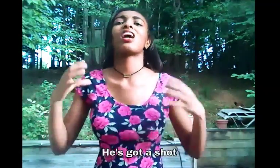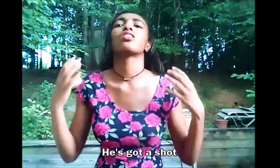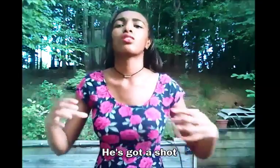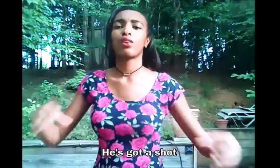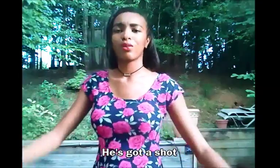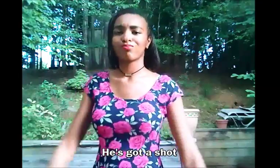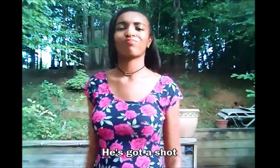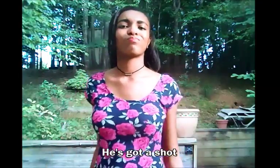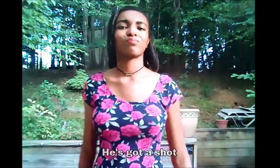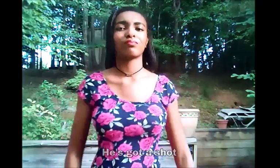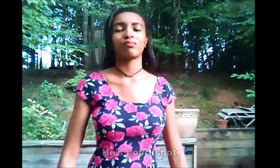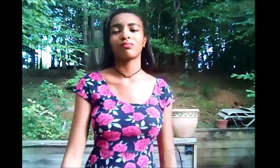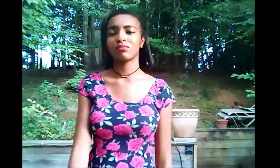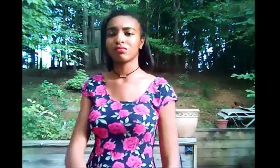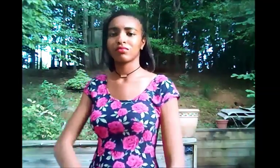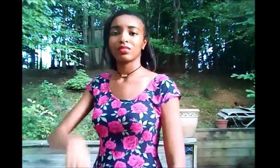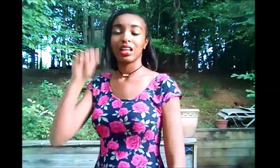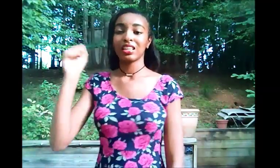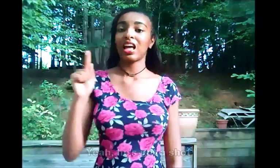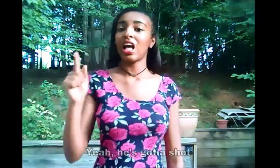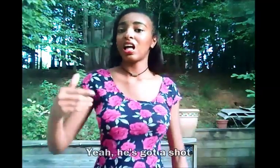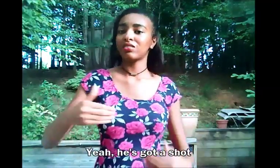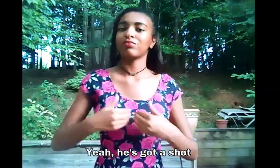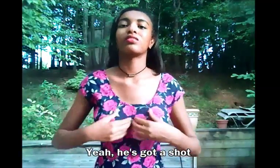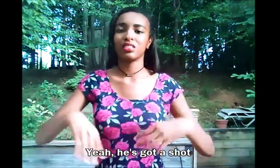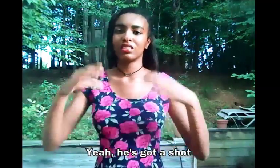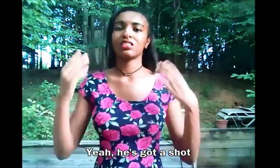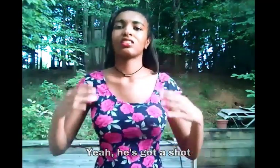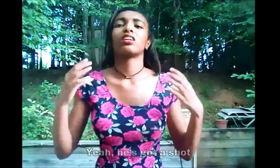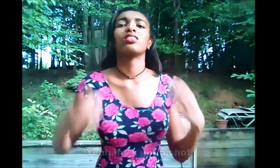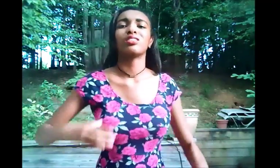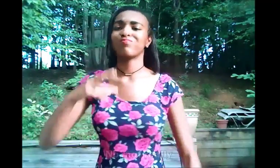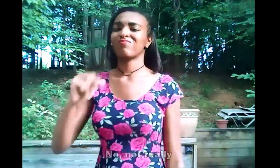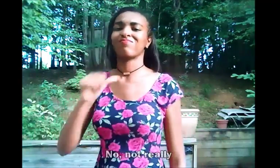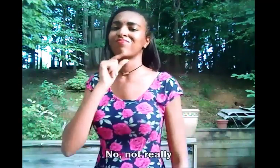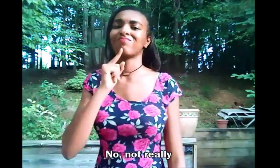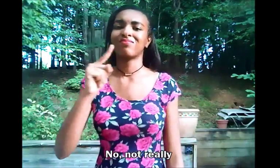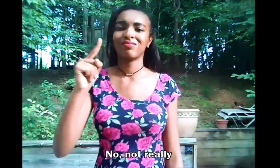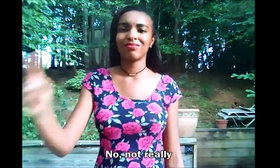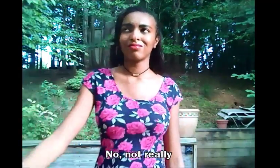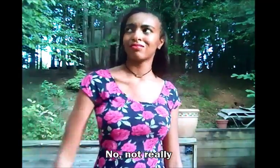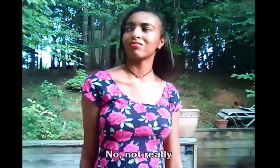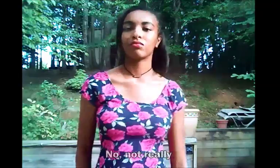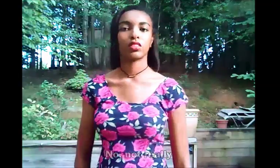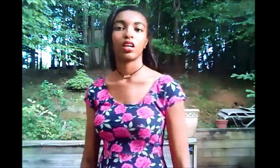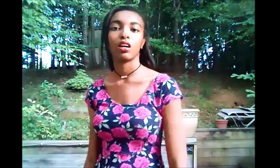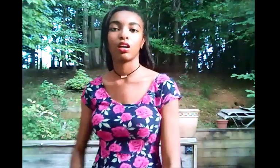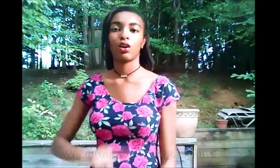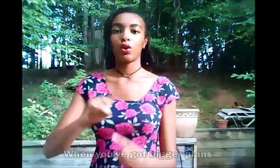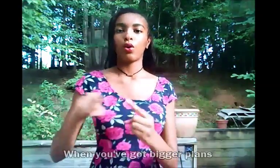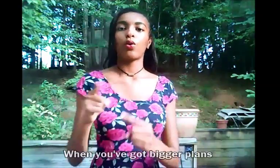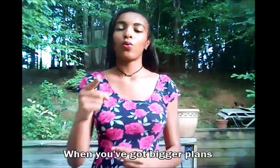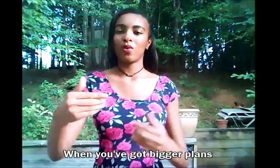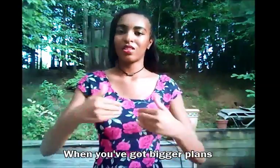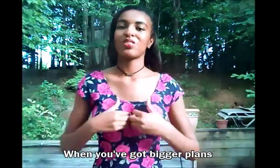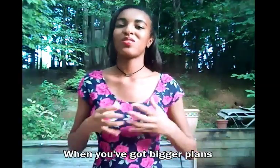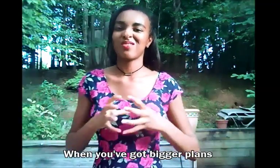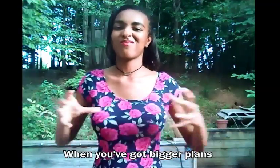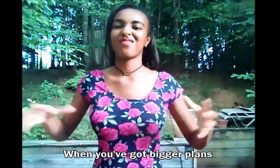shot though yeah he's got a shot though no not really come on when you've got